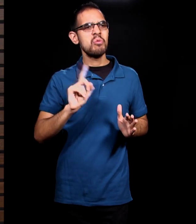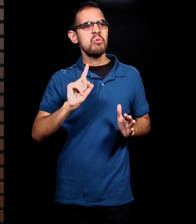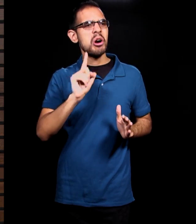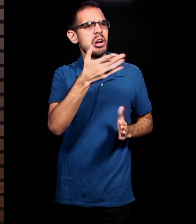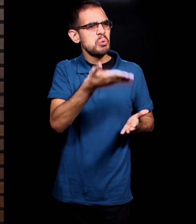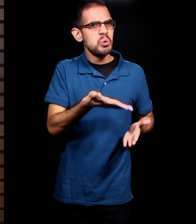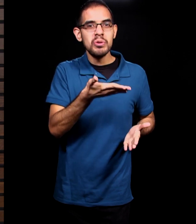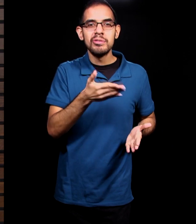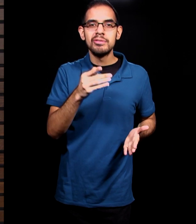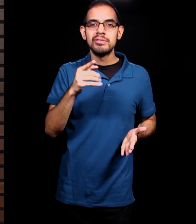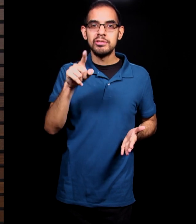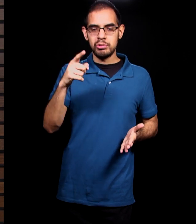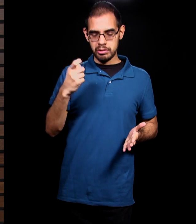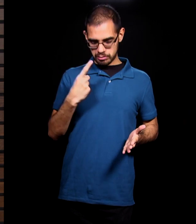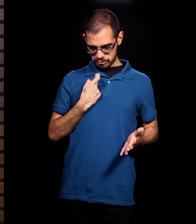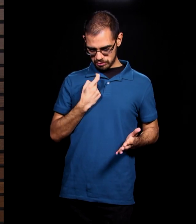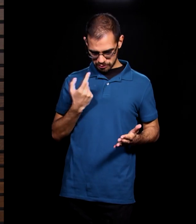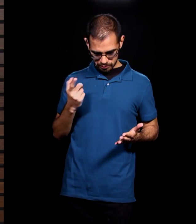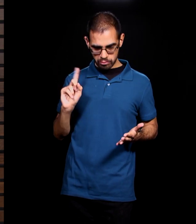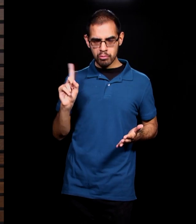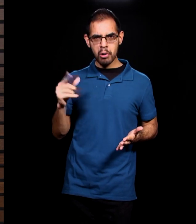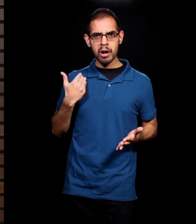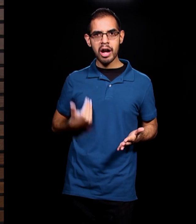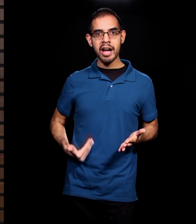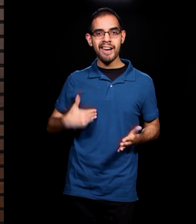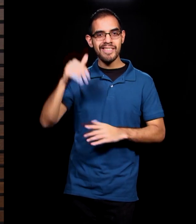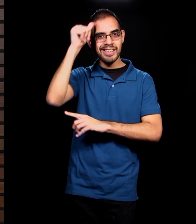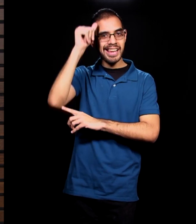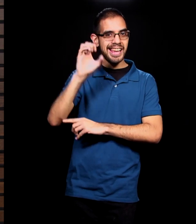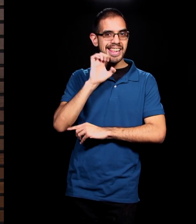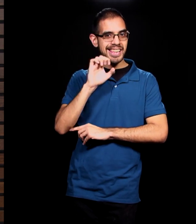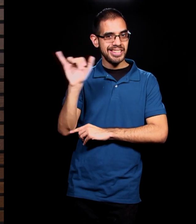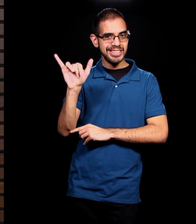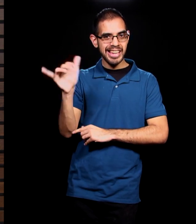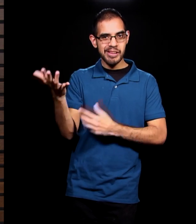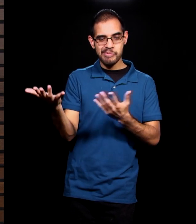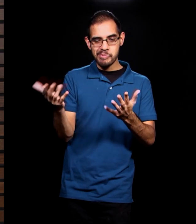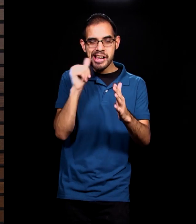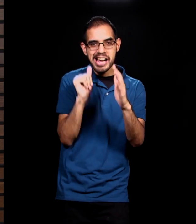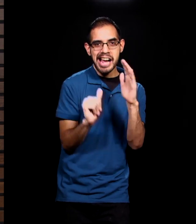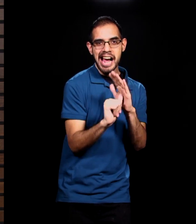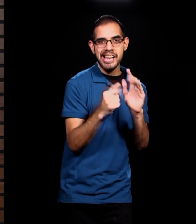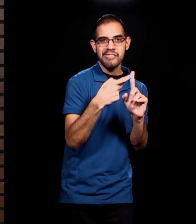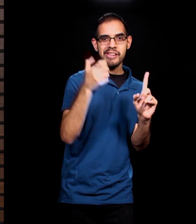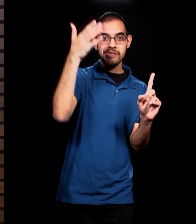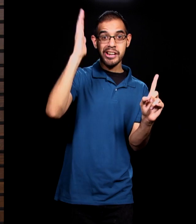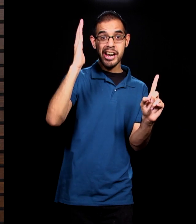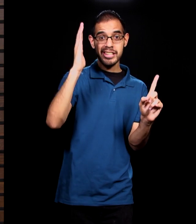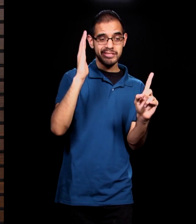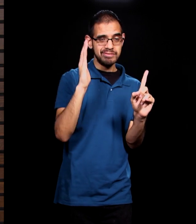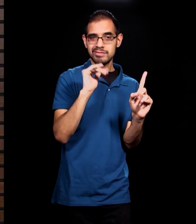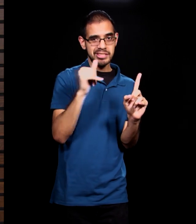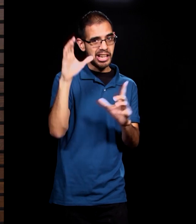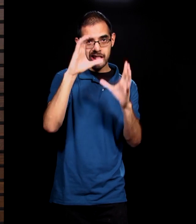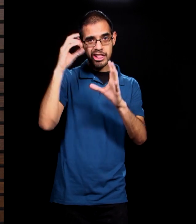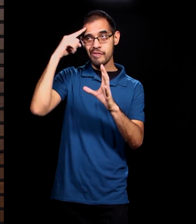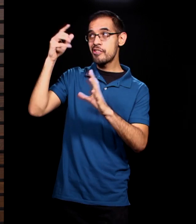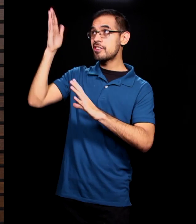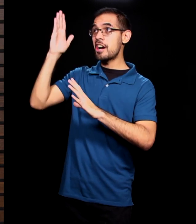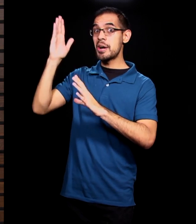Adam and Eve were hiding from God. They didn't seek him out, but when God asks, where are you, they did provide a response. They step out from the bushes. They